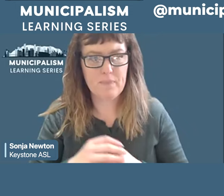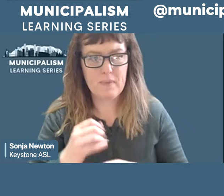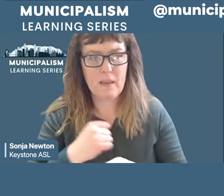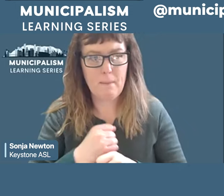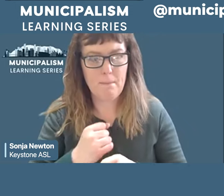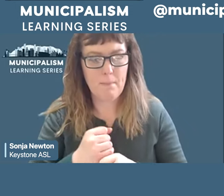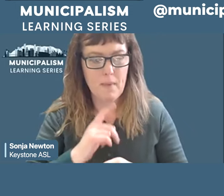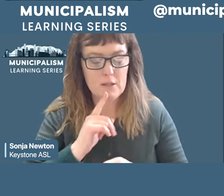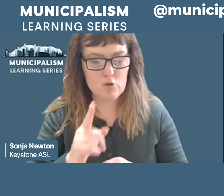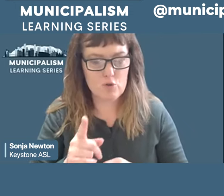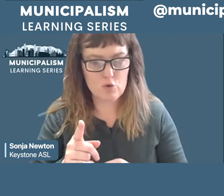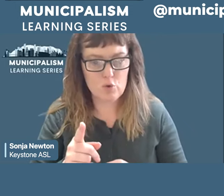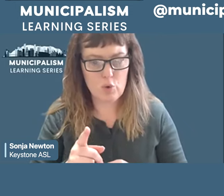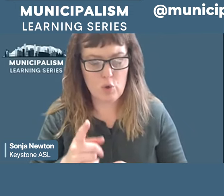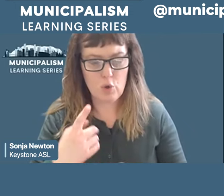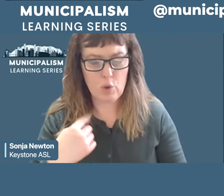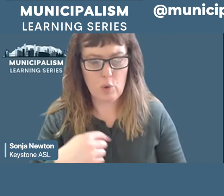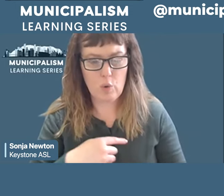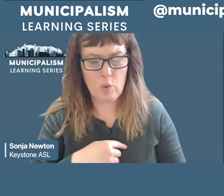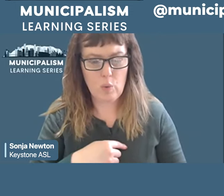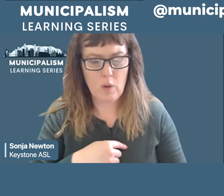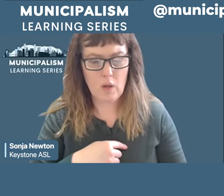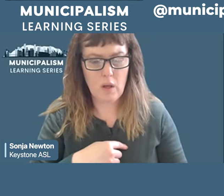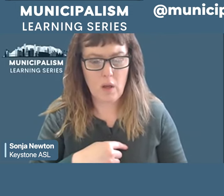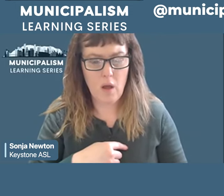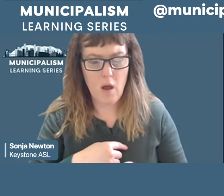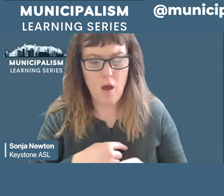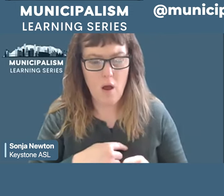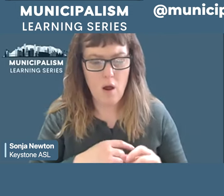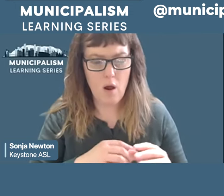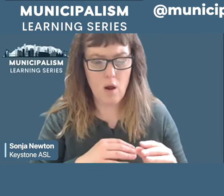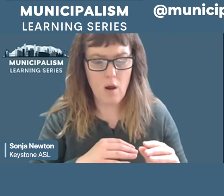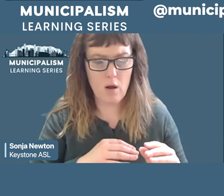moving or budget in a direction to